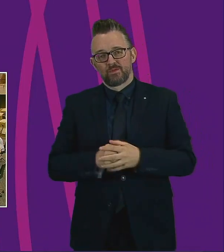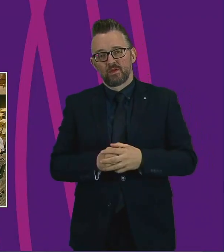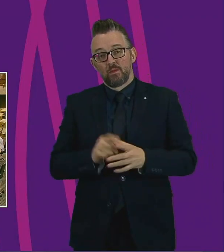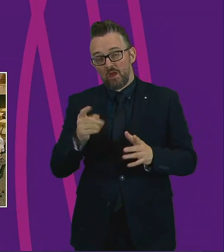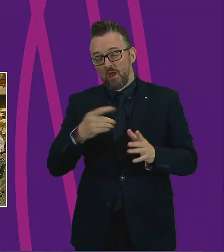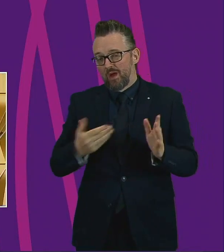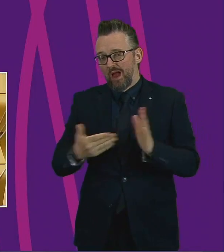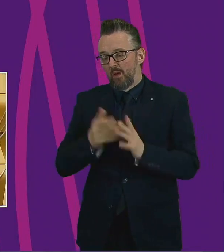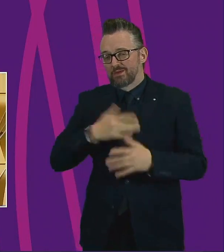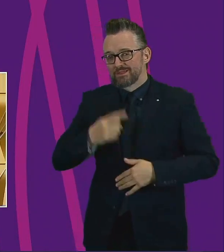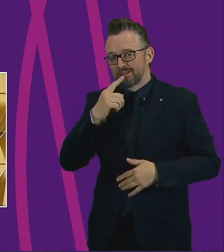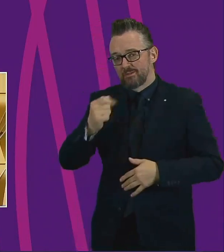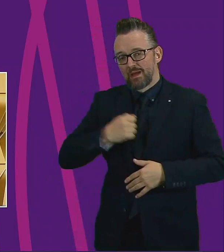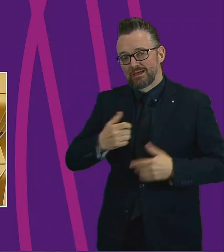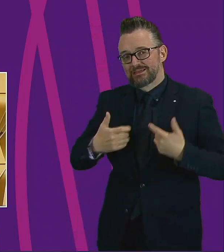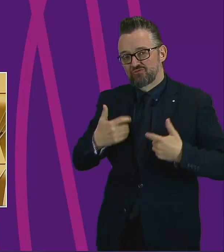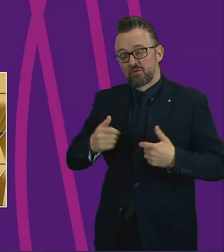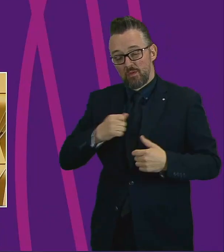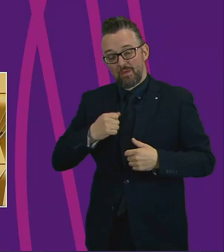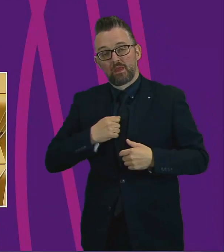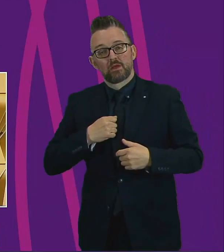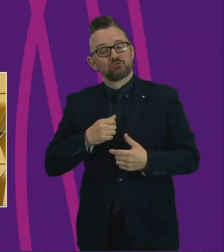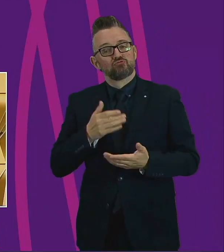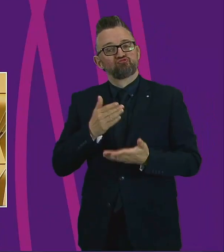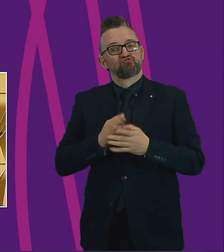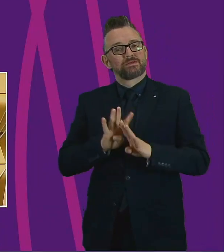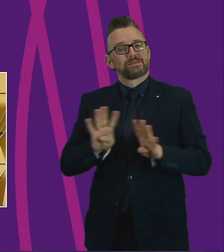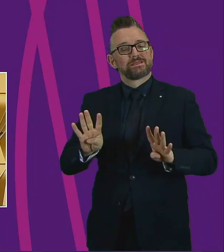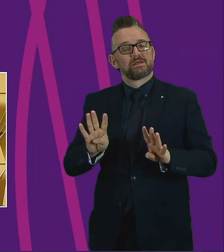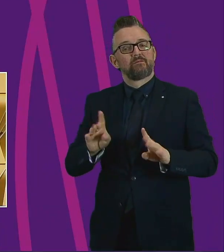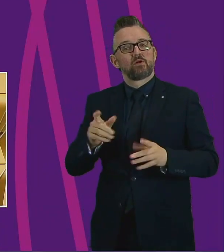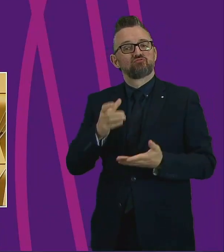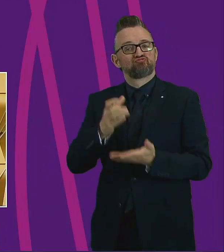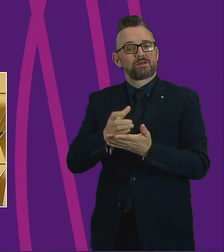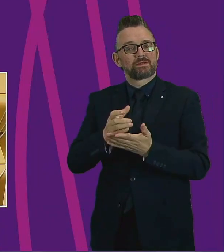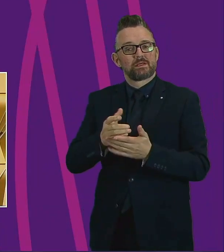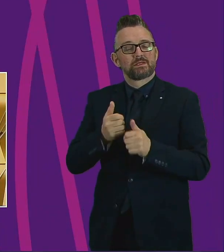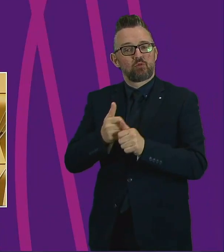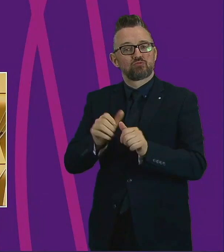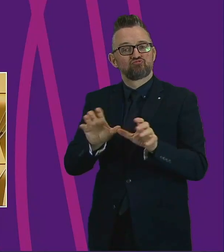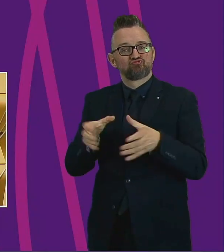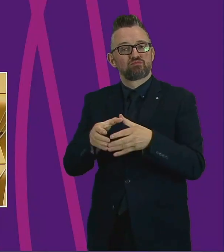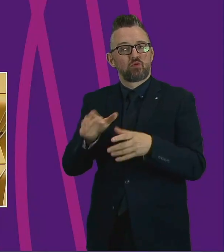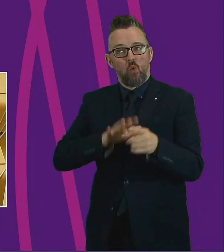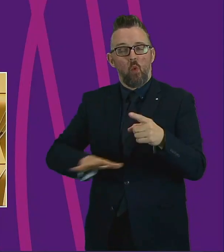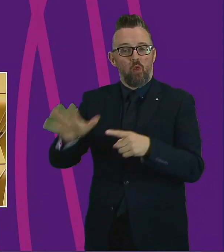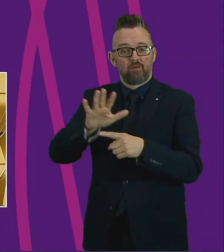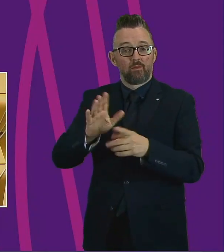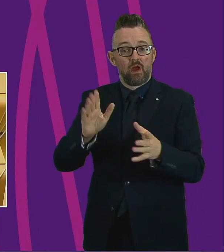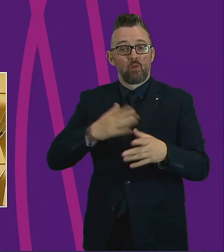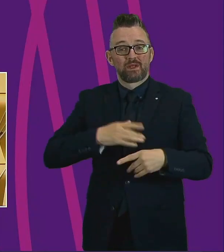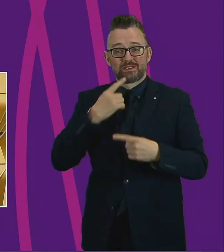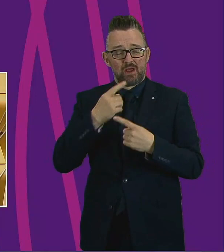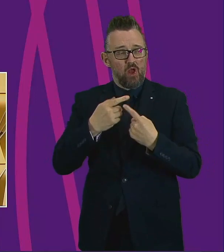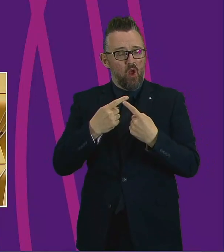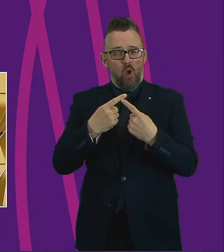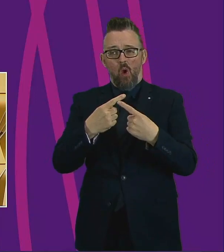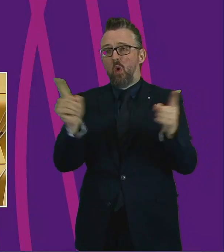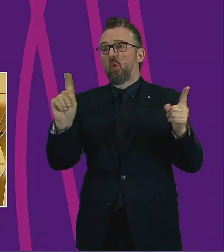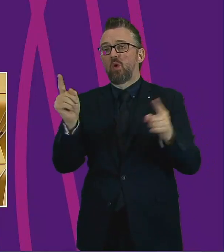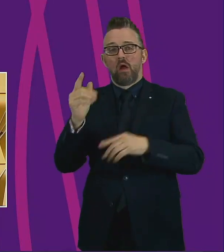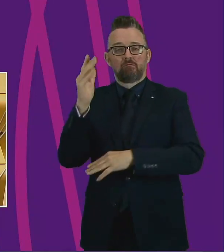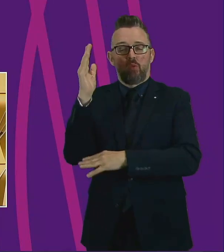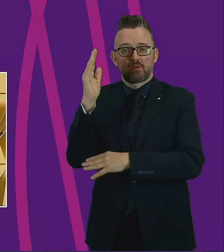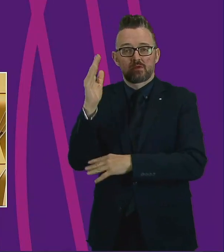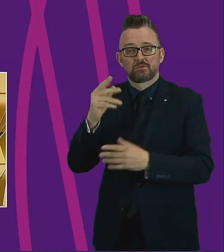interest as a trustee of a charity that has supported mutual aid groups across the country. So to each and every single one of all those volunteers and